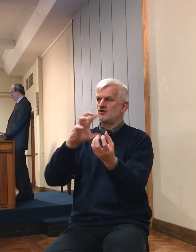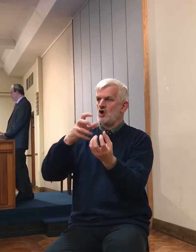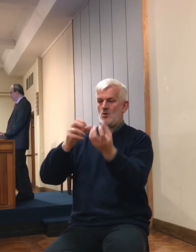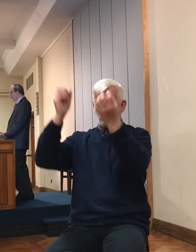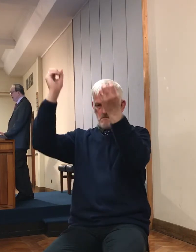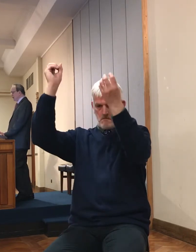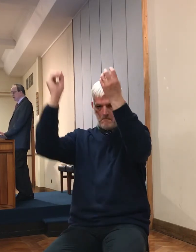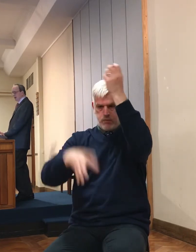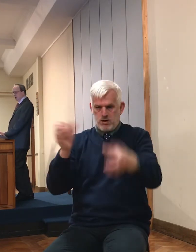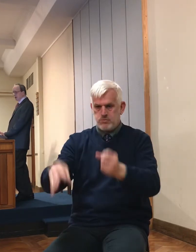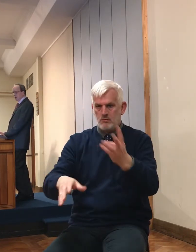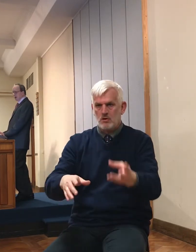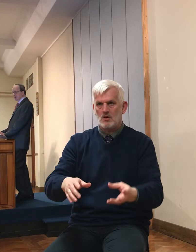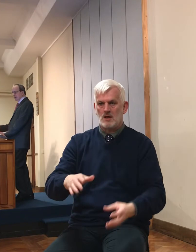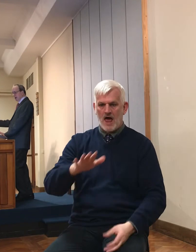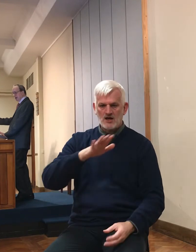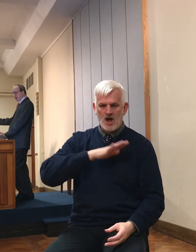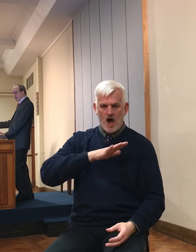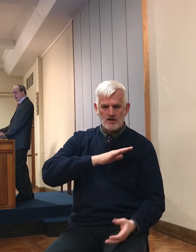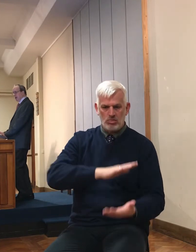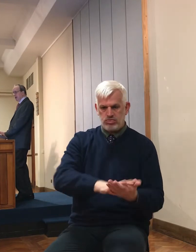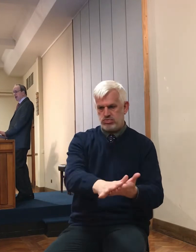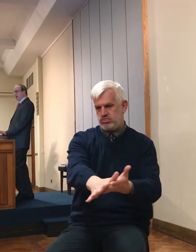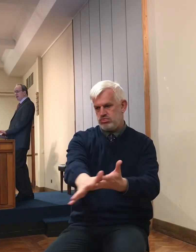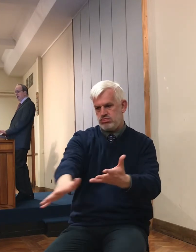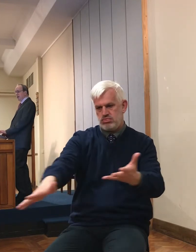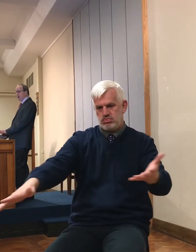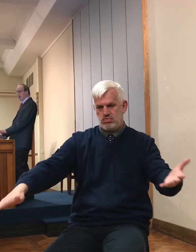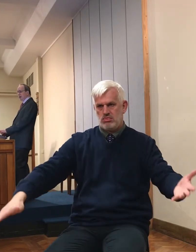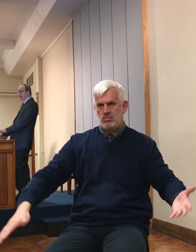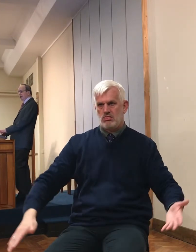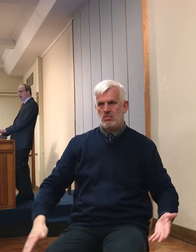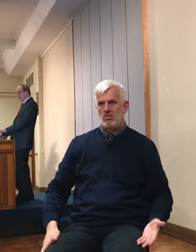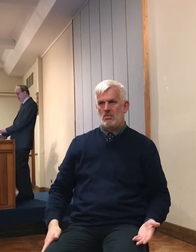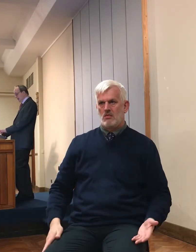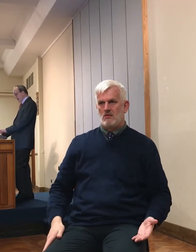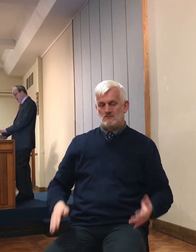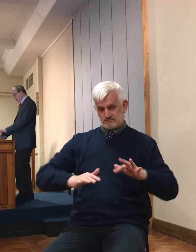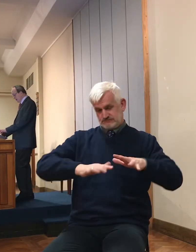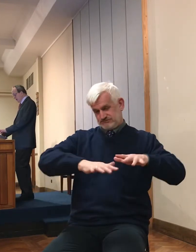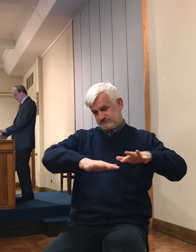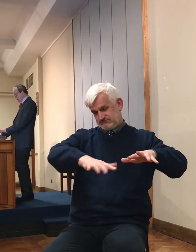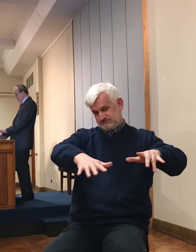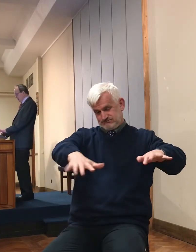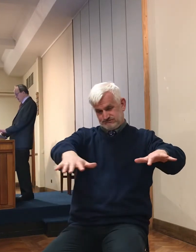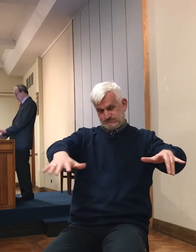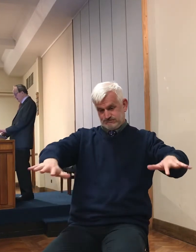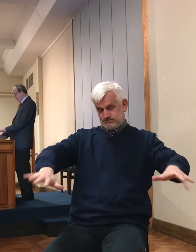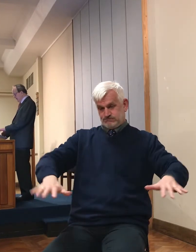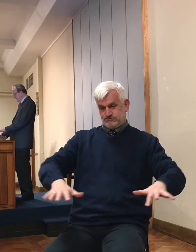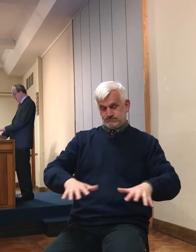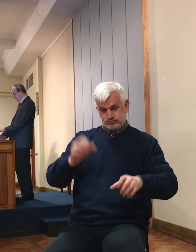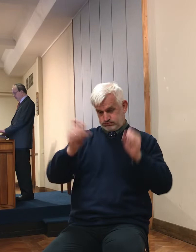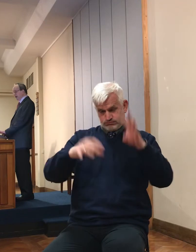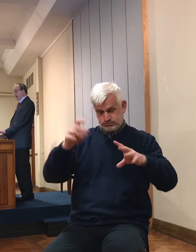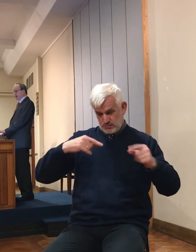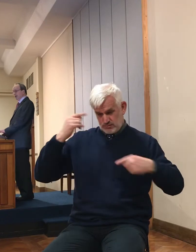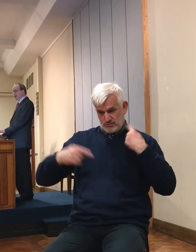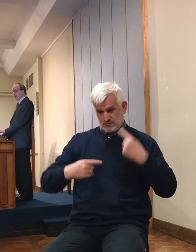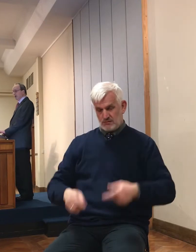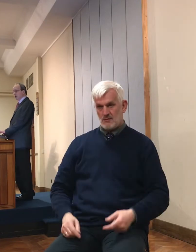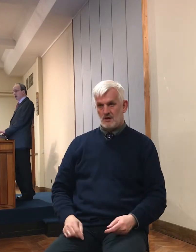just destroying the garden plants that I could see out of the window, and so on. So I don't know how large these